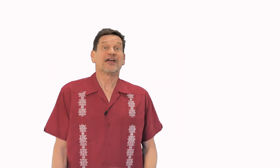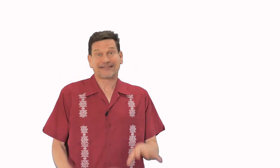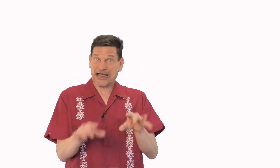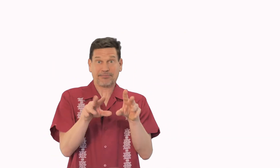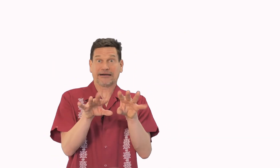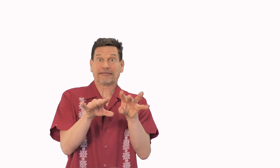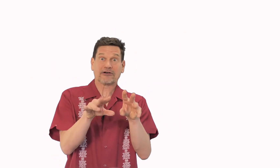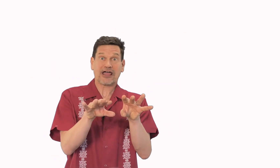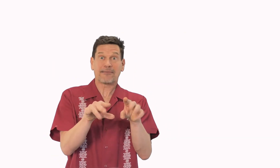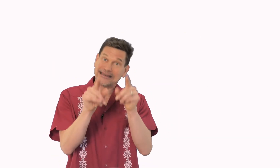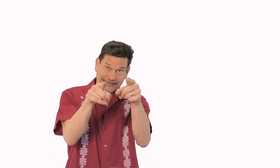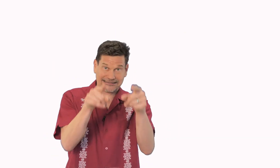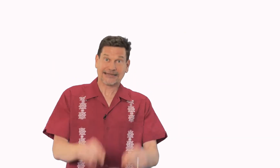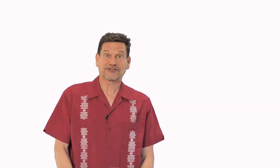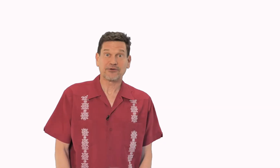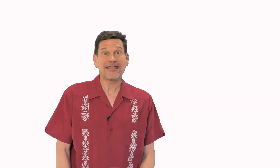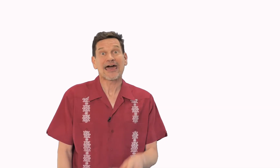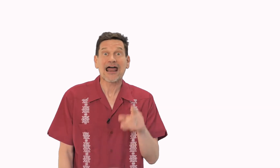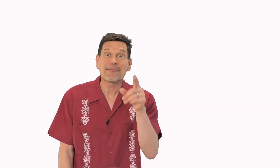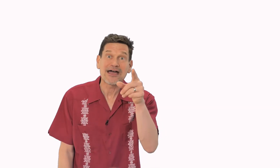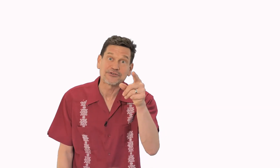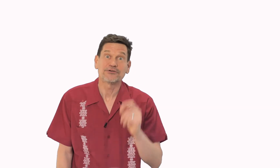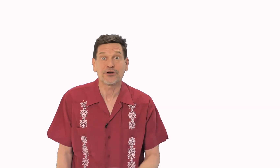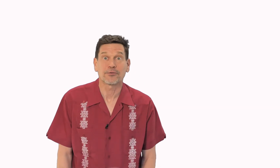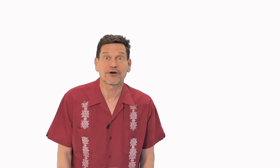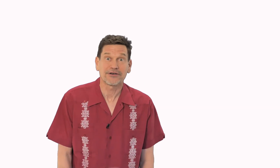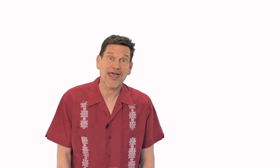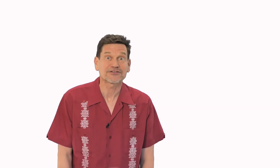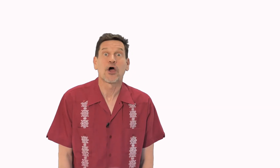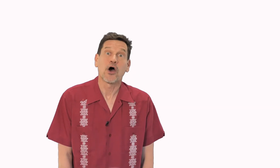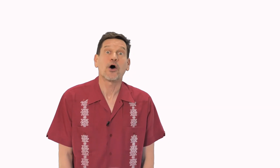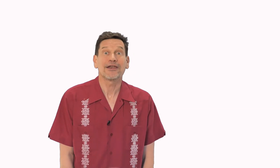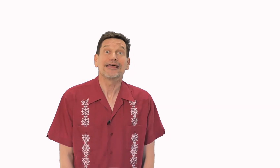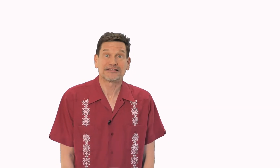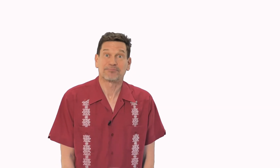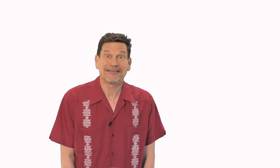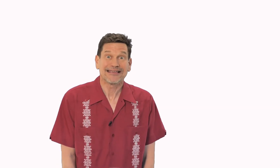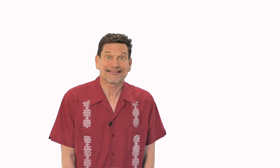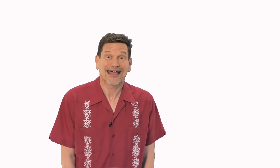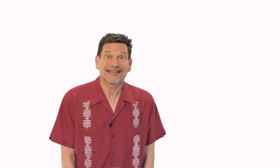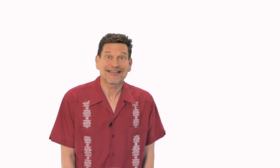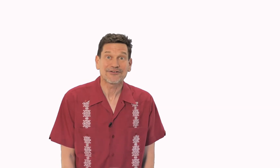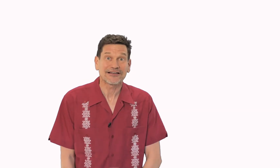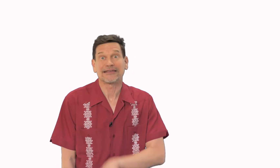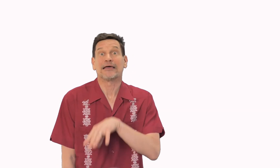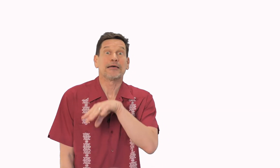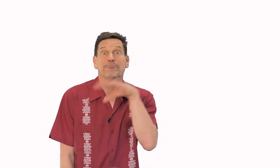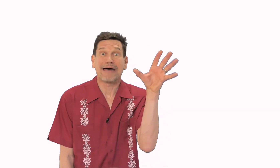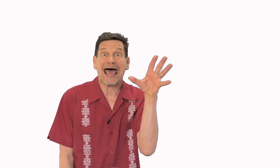type it in a little comment, send it to me, and I might do your word next on Speaking Scientifically. Bye!